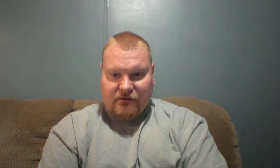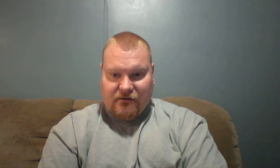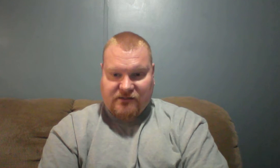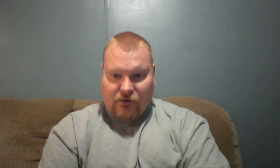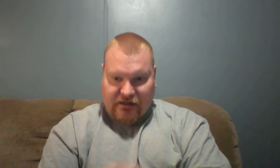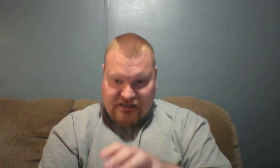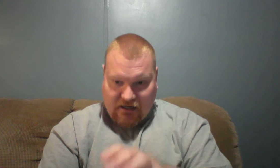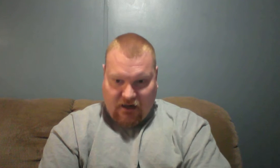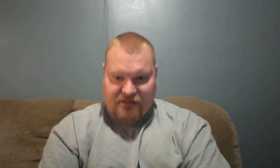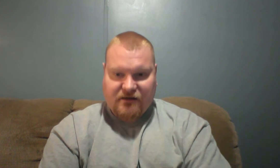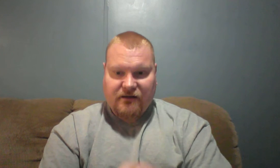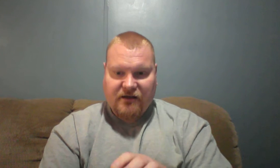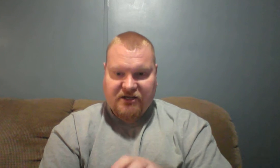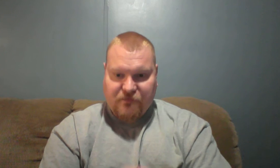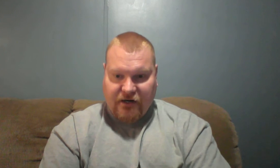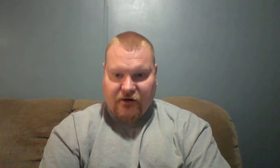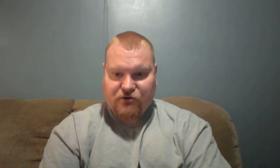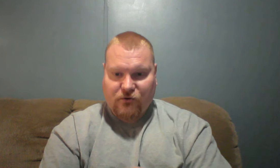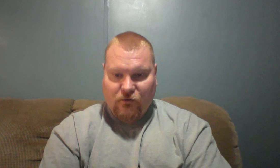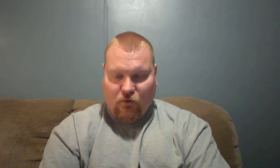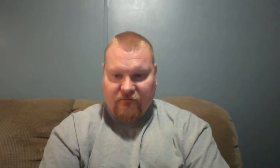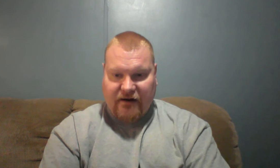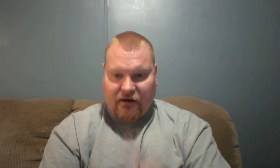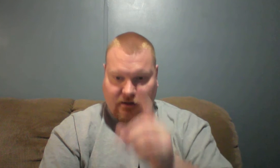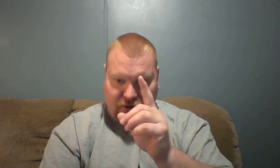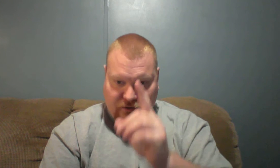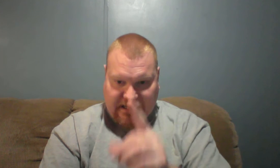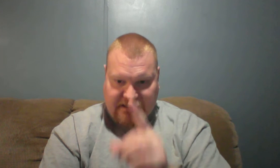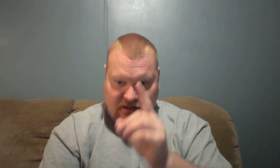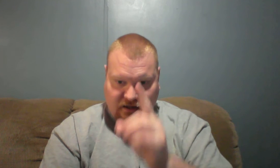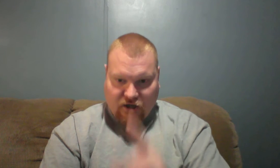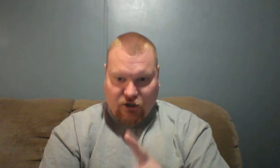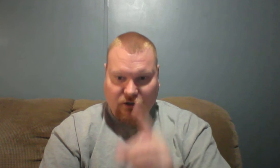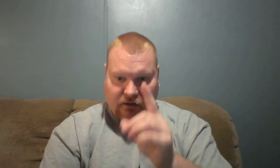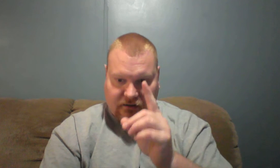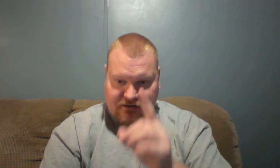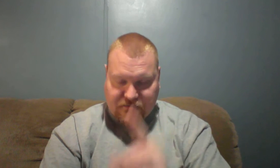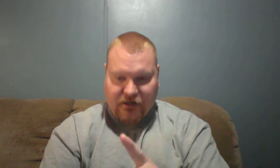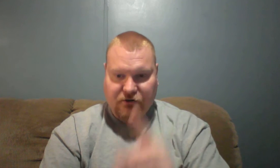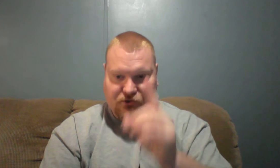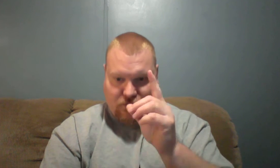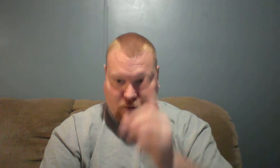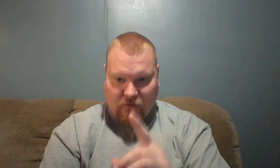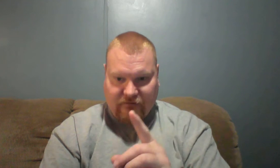So it's constant spiritual warfare. You need to learn spiritual warfare.